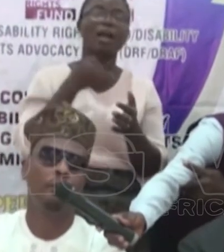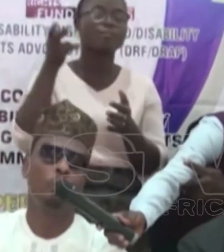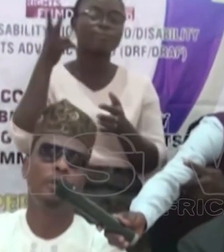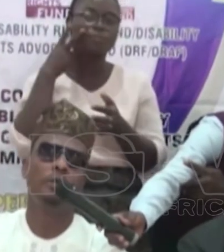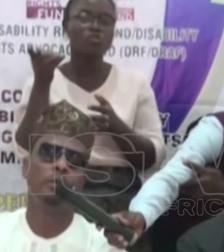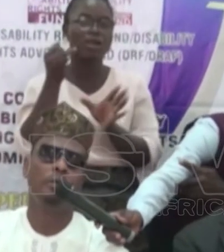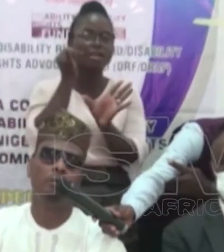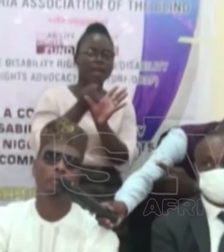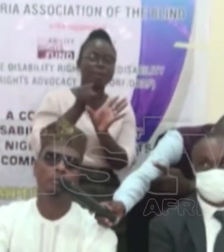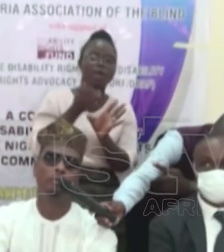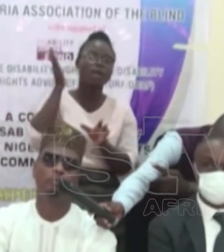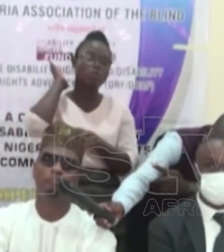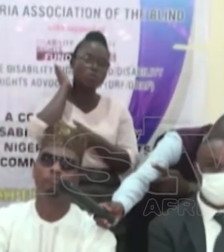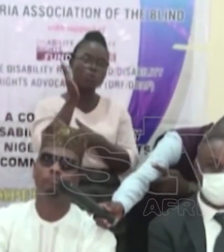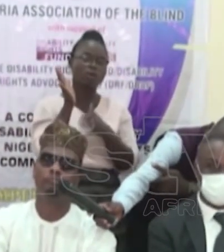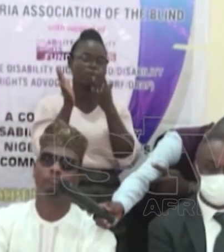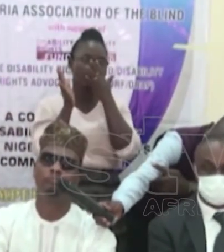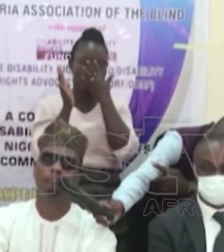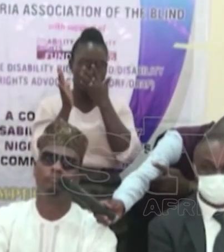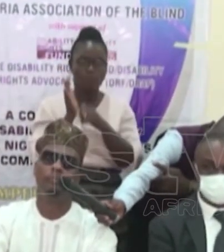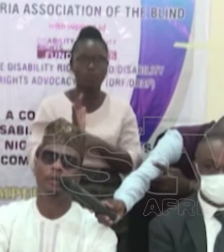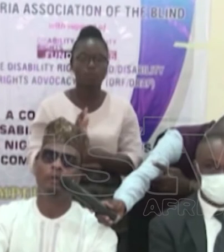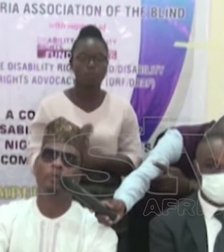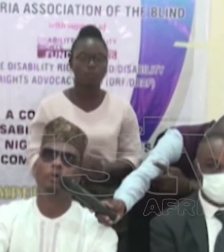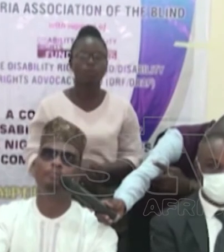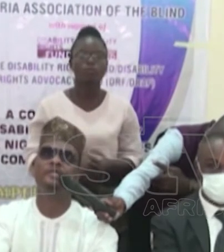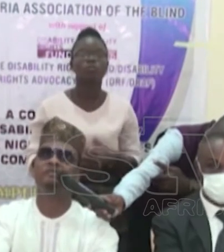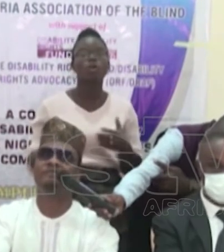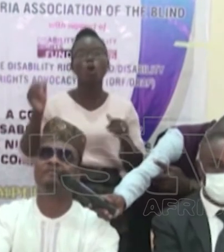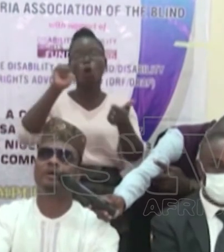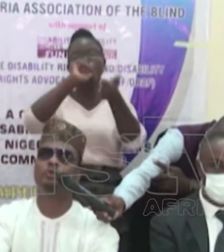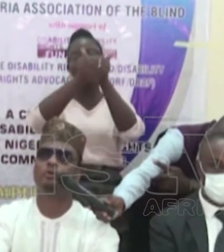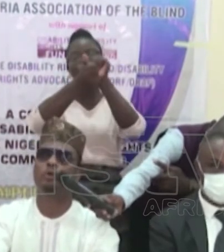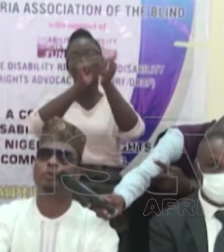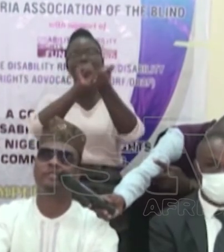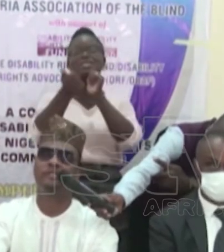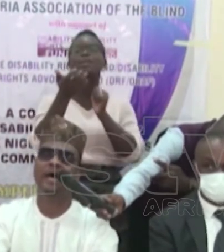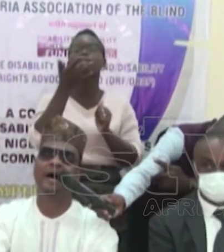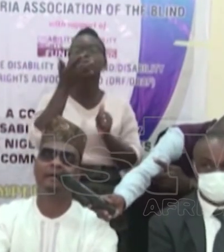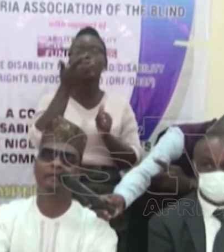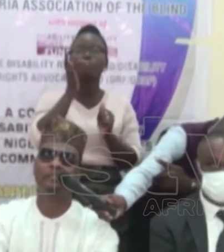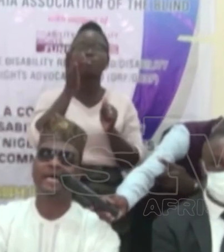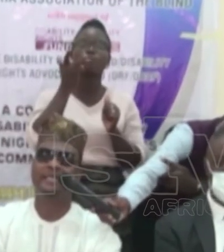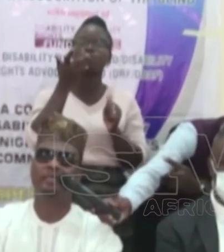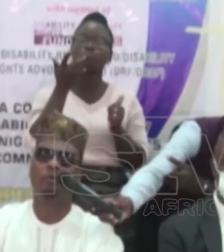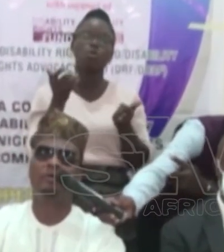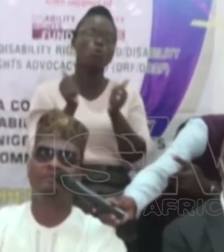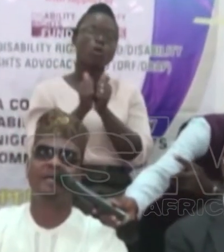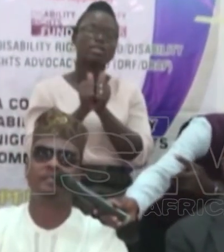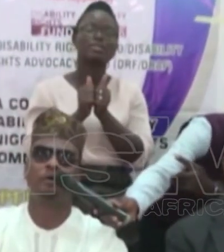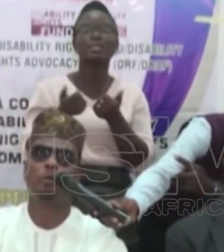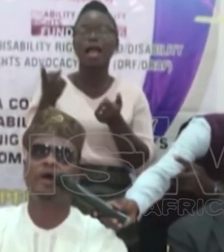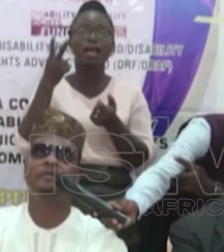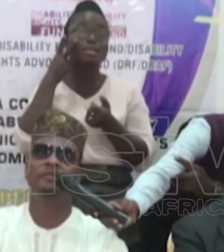will compete favourable with their sighted